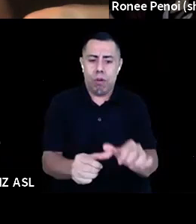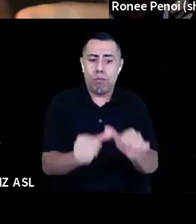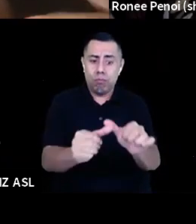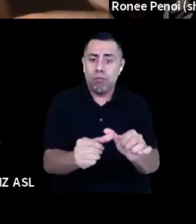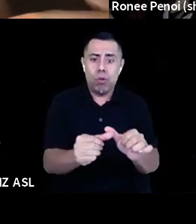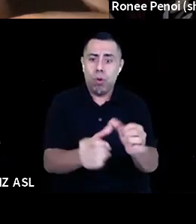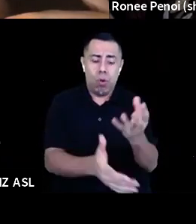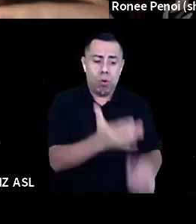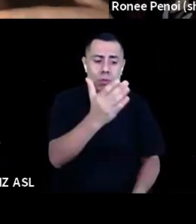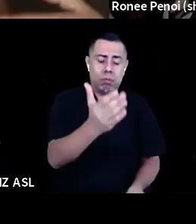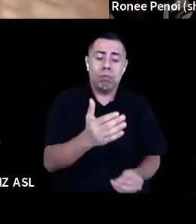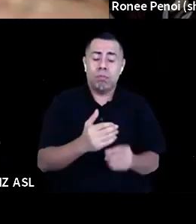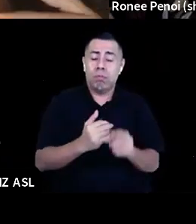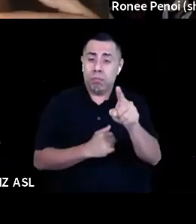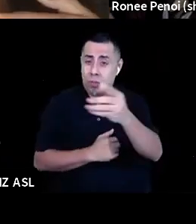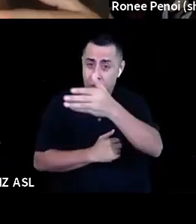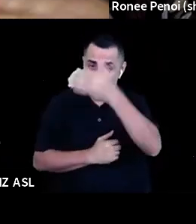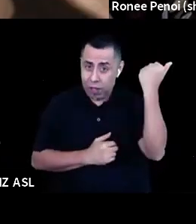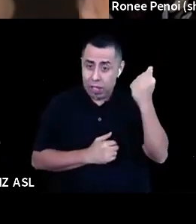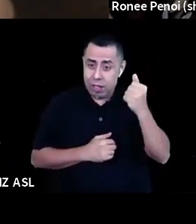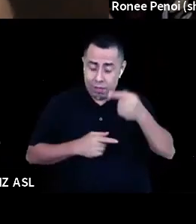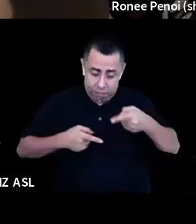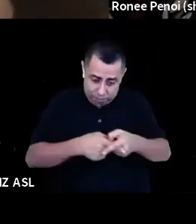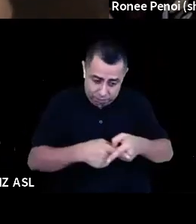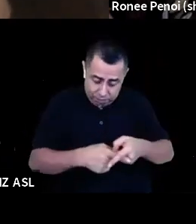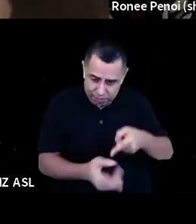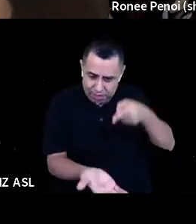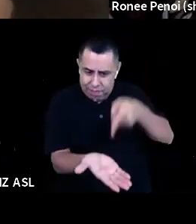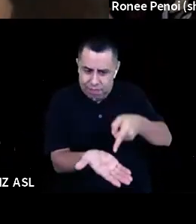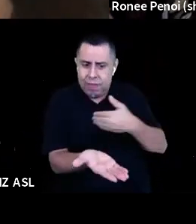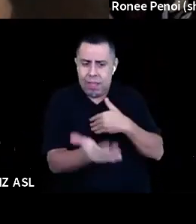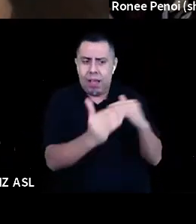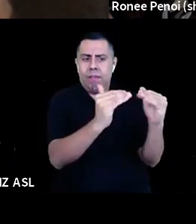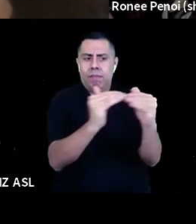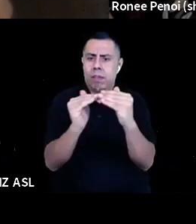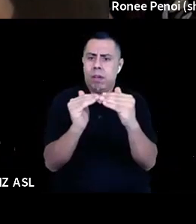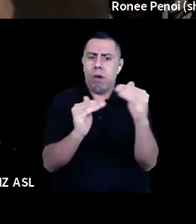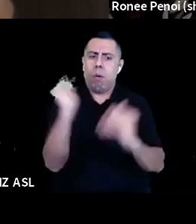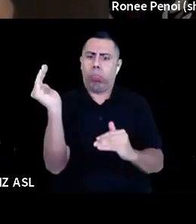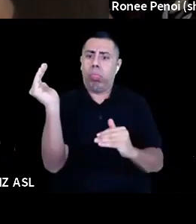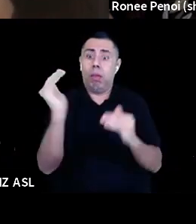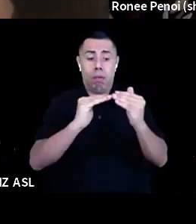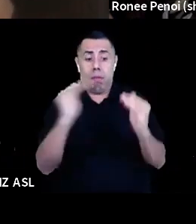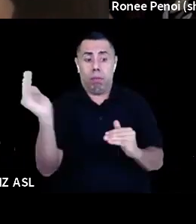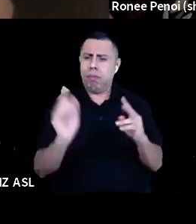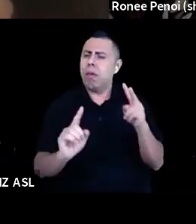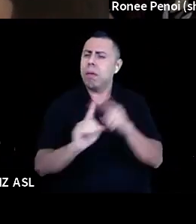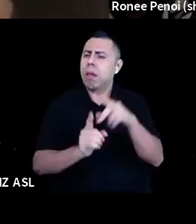of justice that have to do with people and predominantly black, indigenous, and people of color at that? Well, there's also, you know,